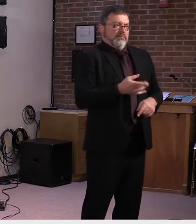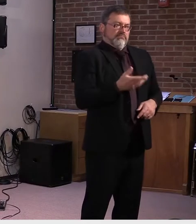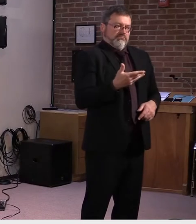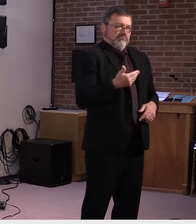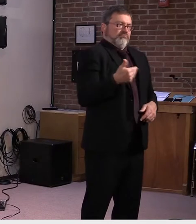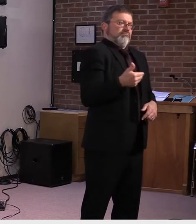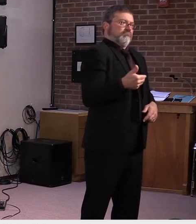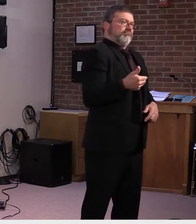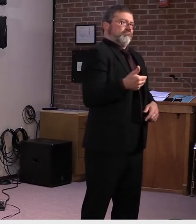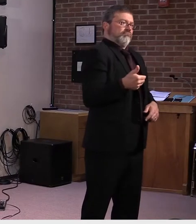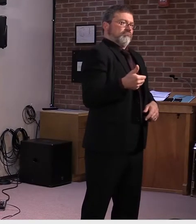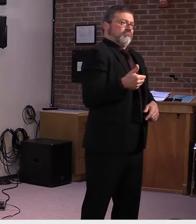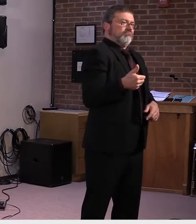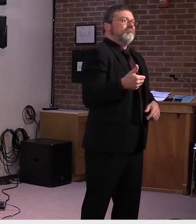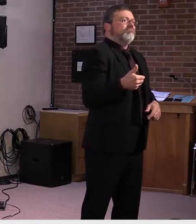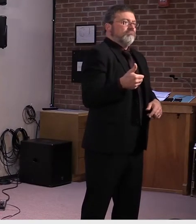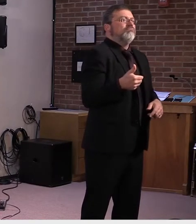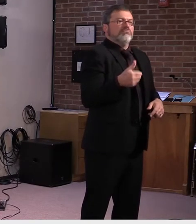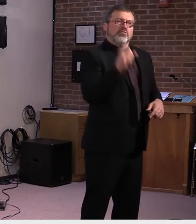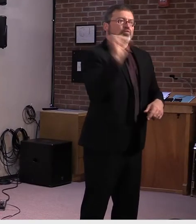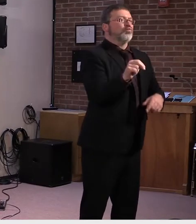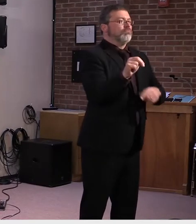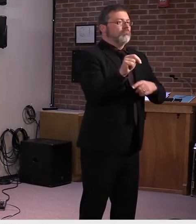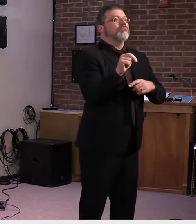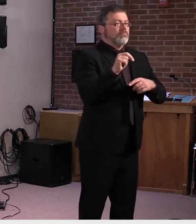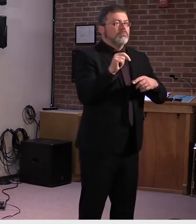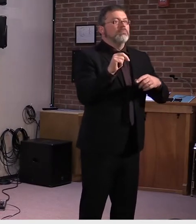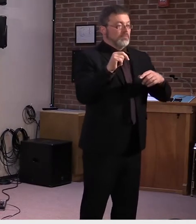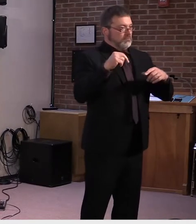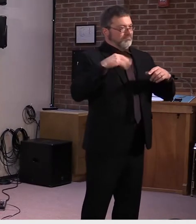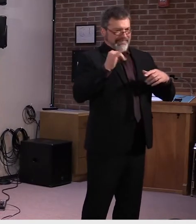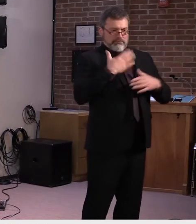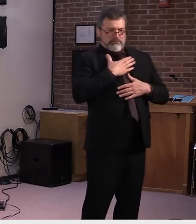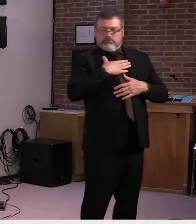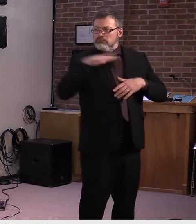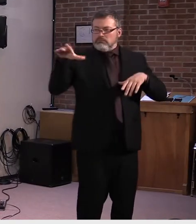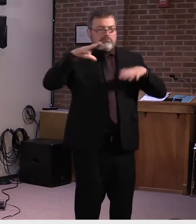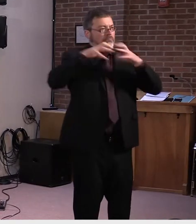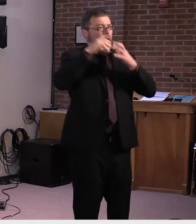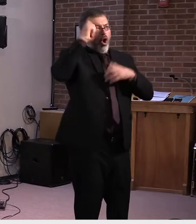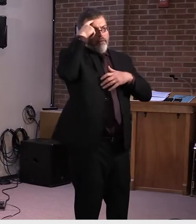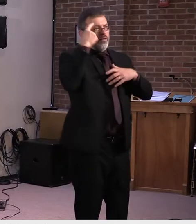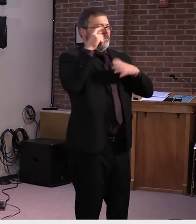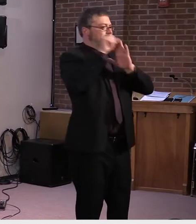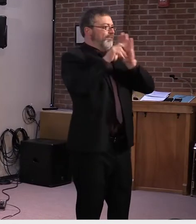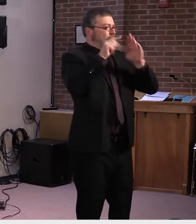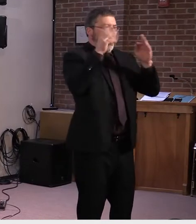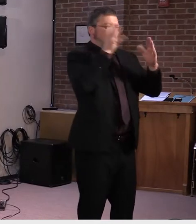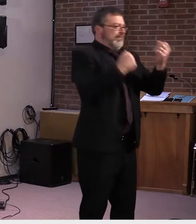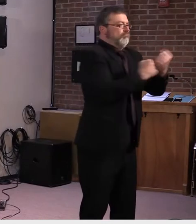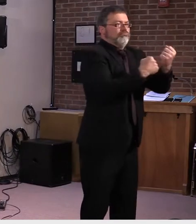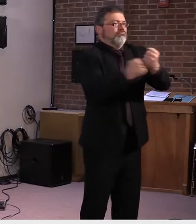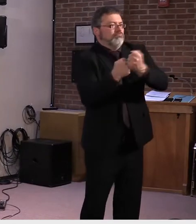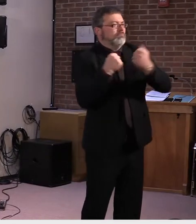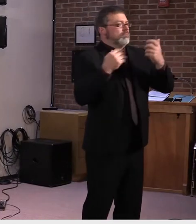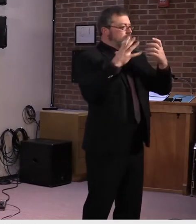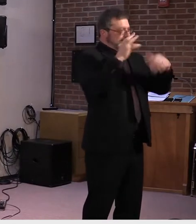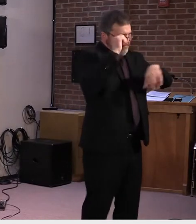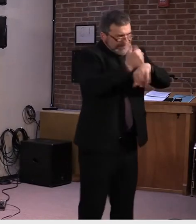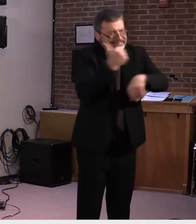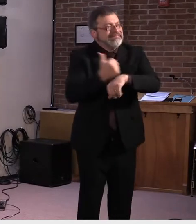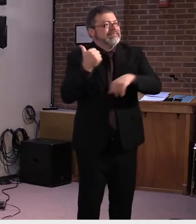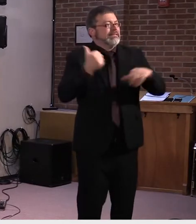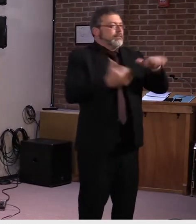to increase caseload in current child care homes and to develop the community hubs.